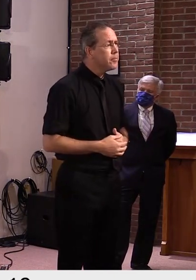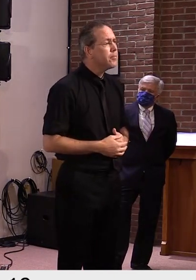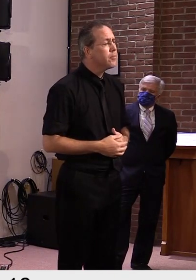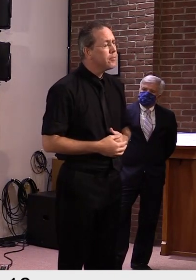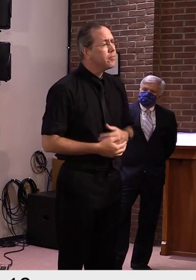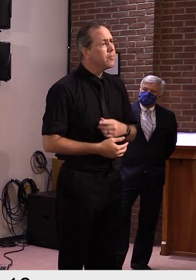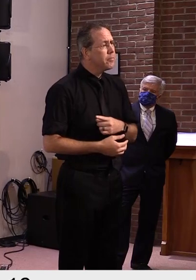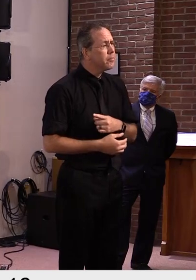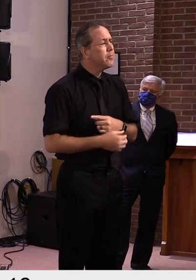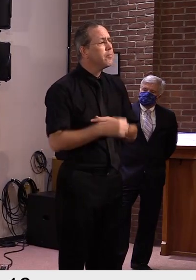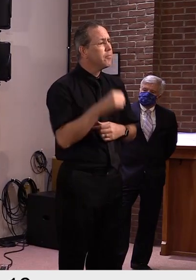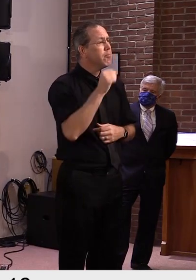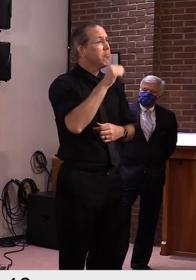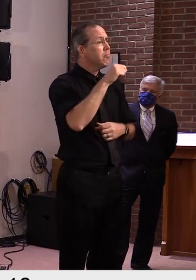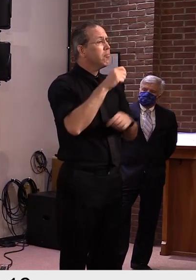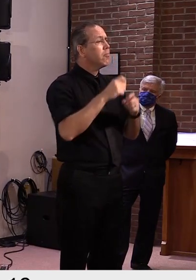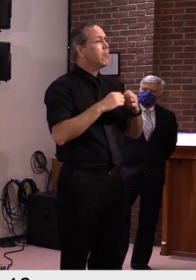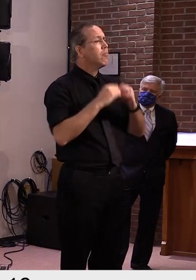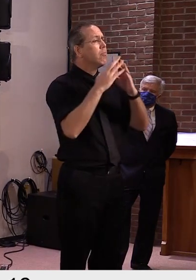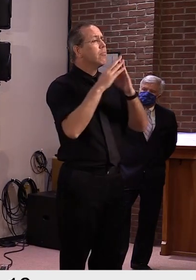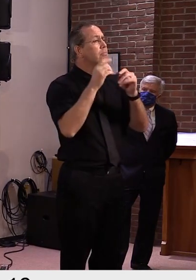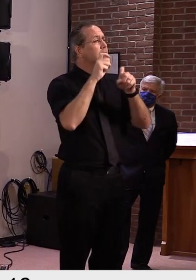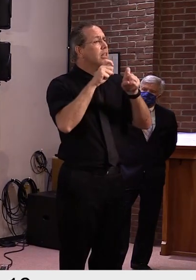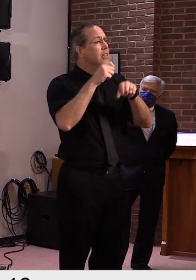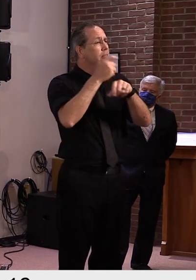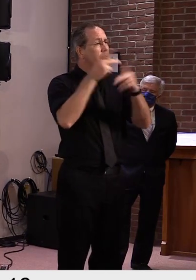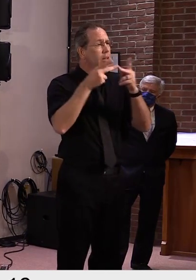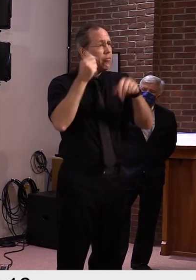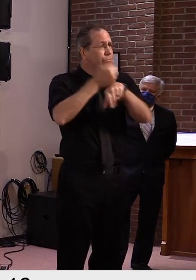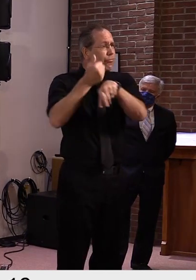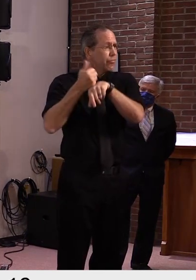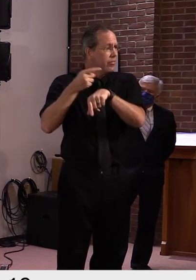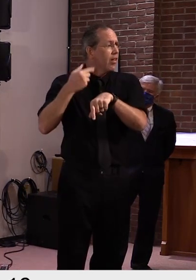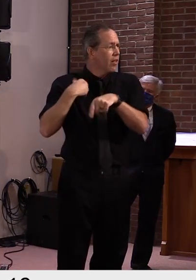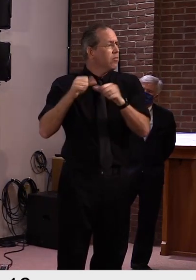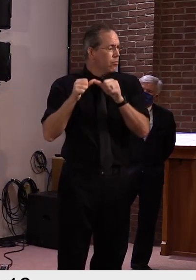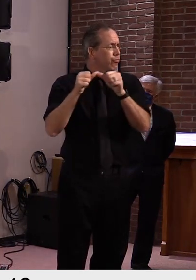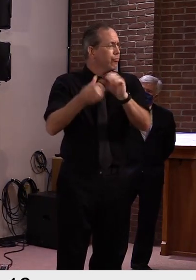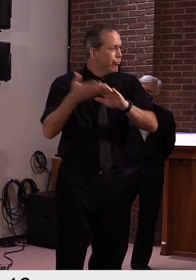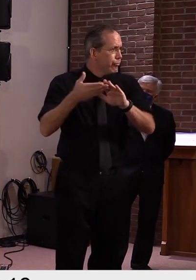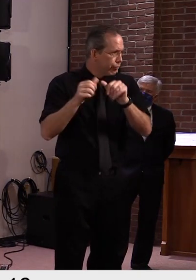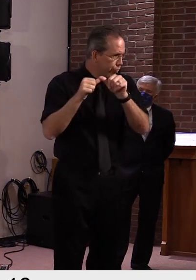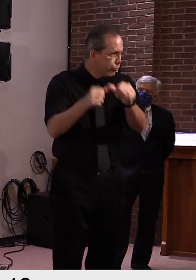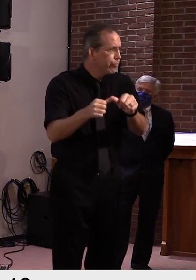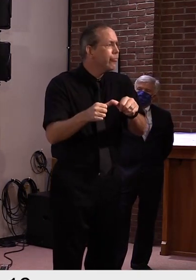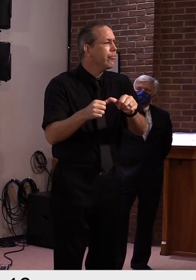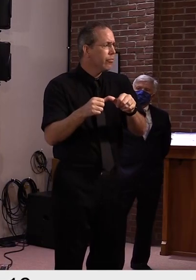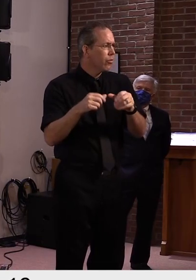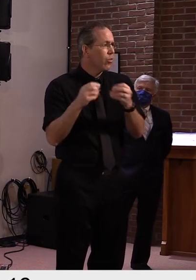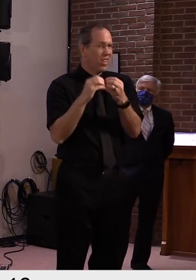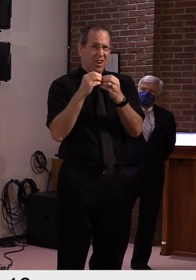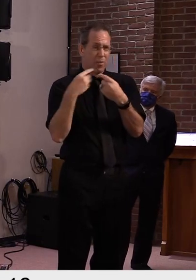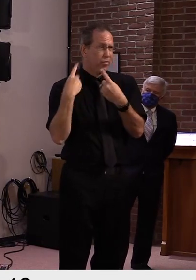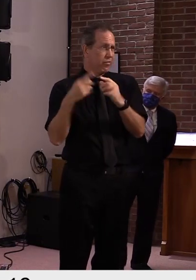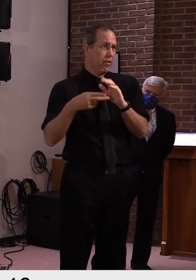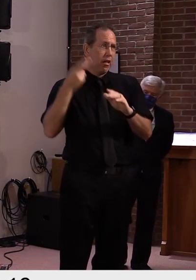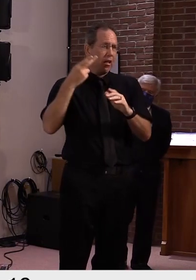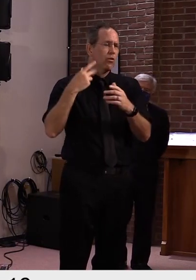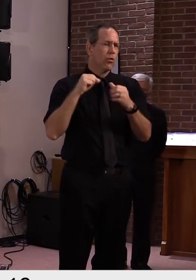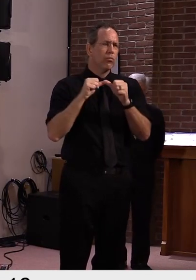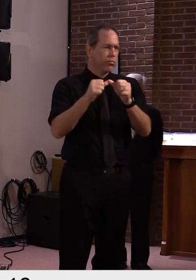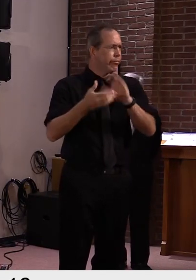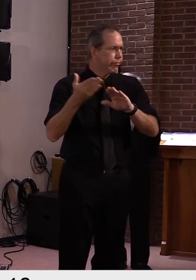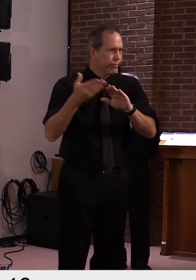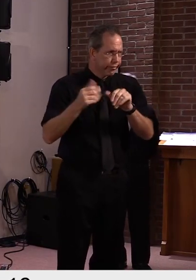So we want to accommodate everyone, but we've been, uh, fairly active in, uh, different areas when Winooski and Burlington and so forth. So, um,